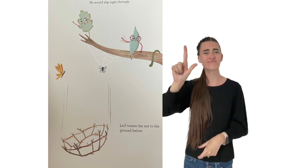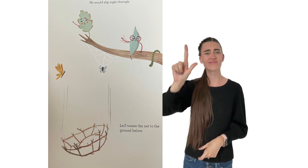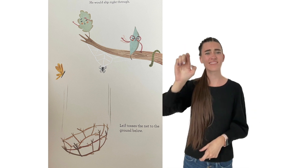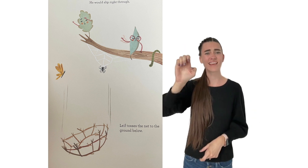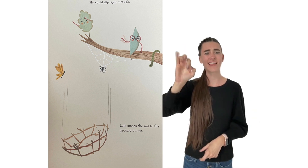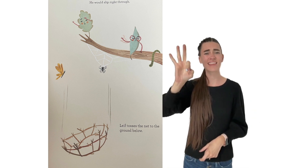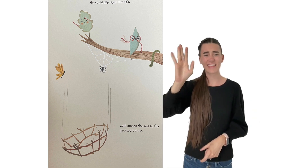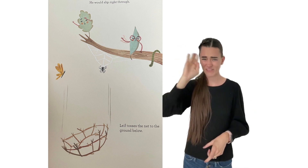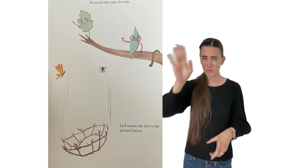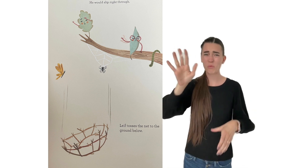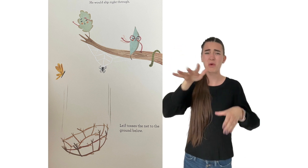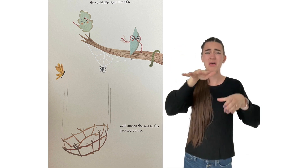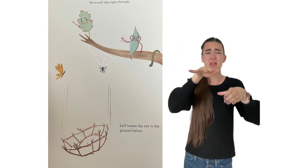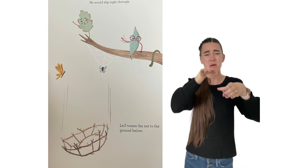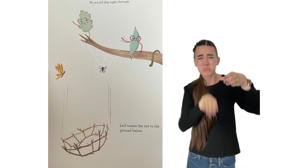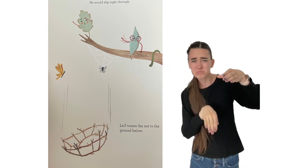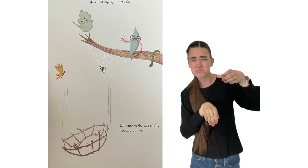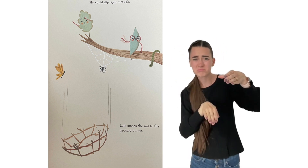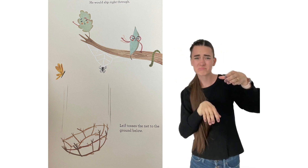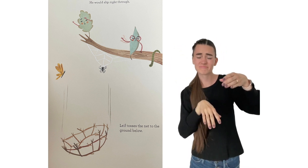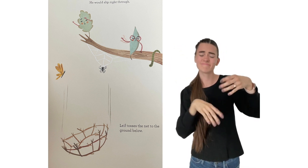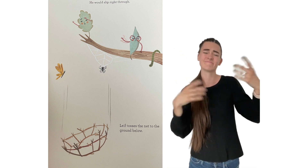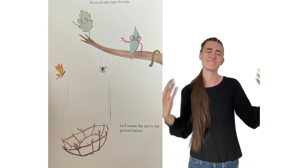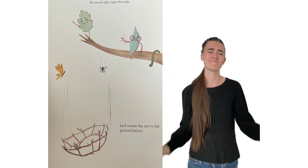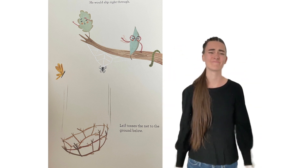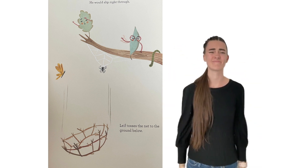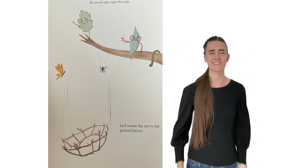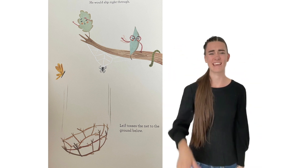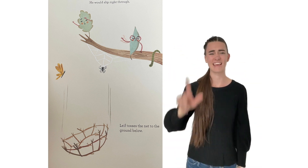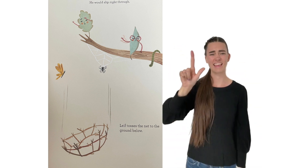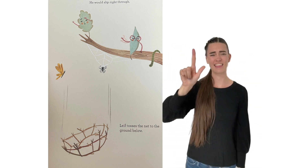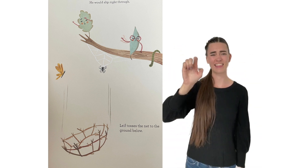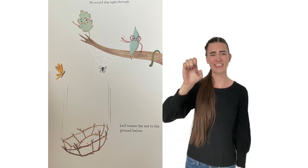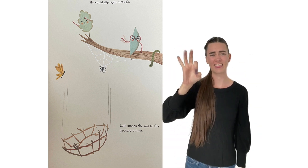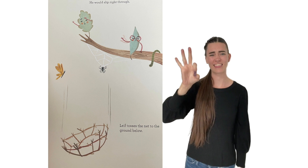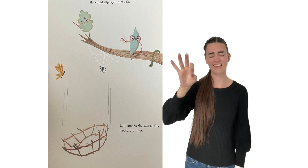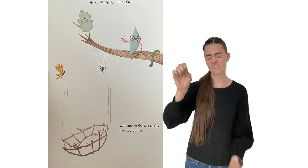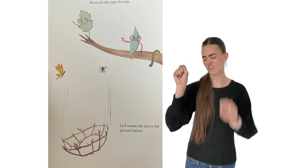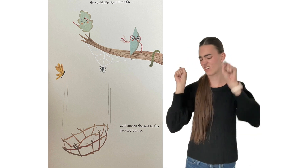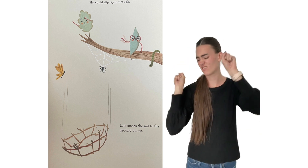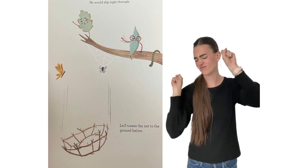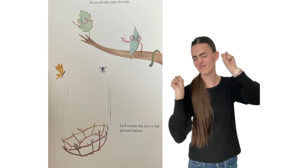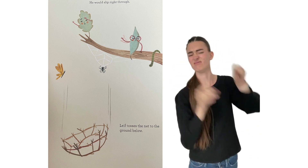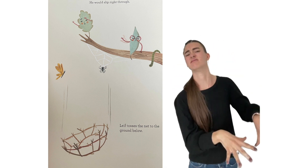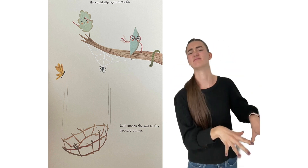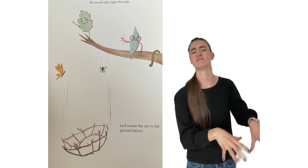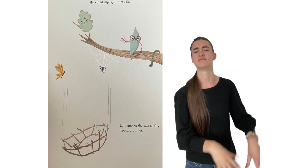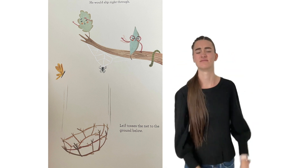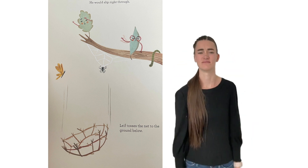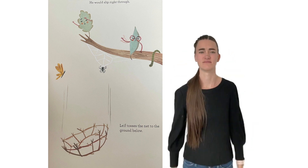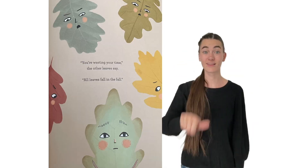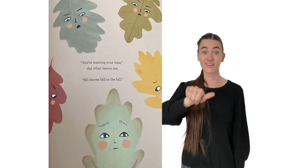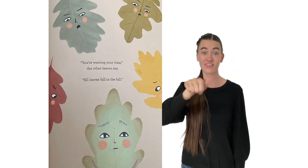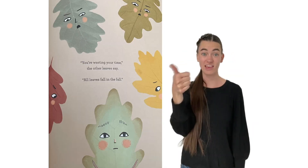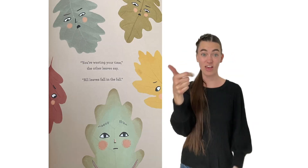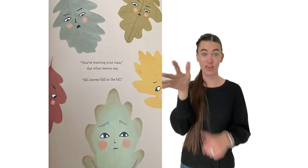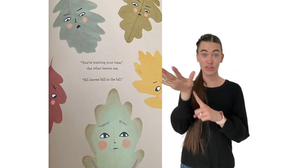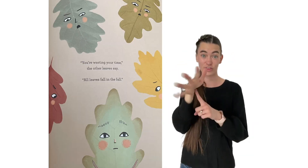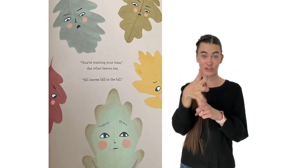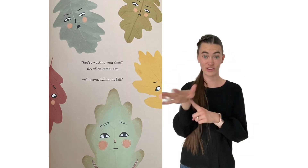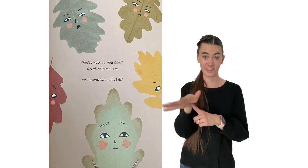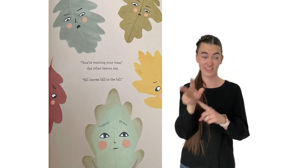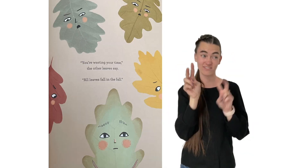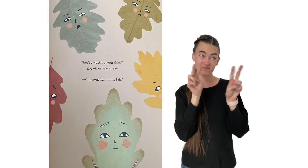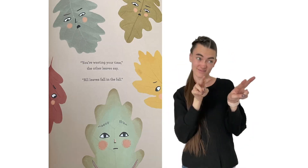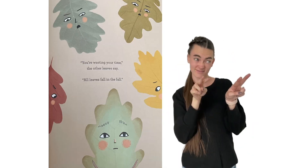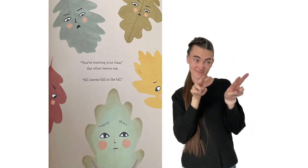and Leaf is too small. He would slip right through. Leaf tosses the net to the ground below. You're